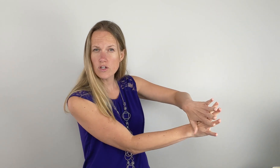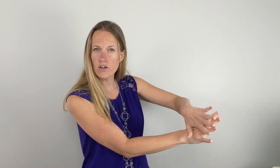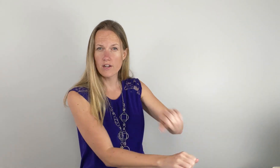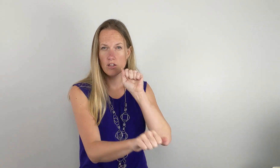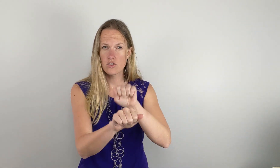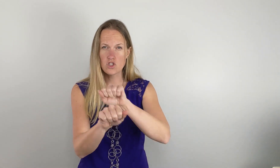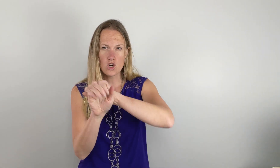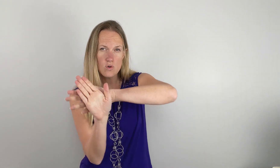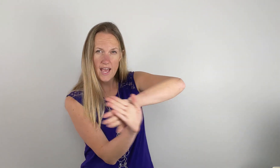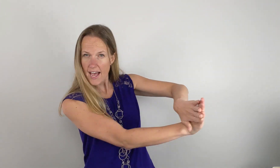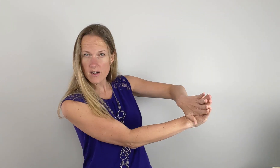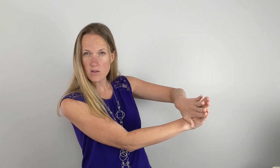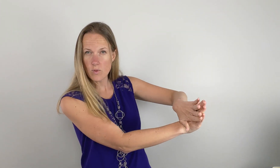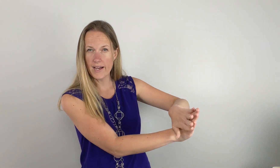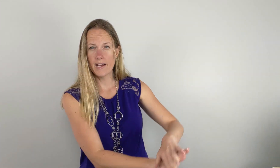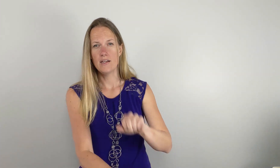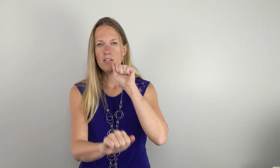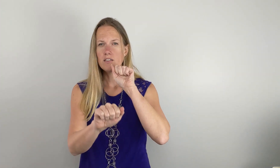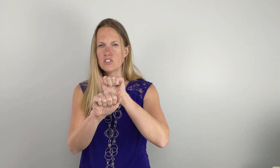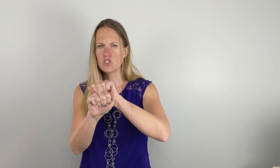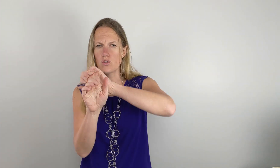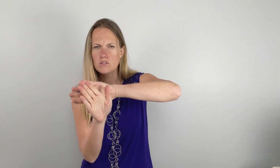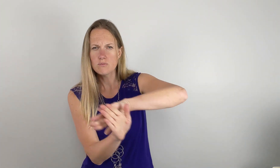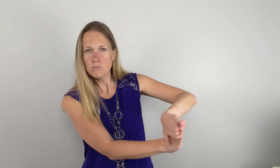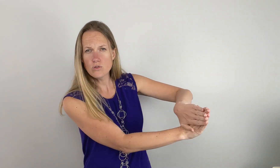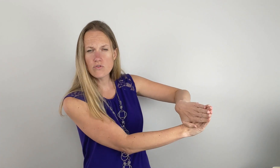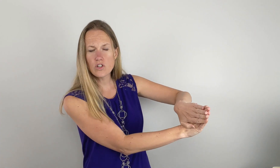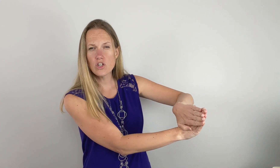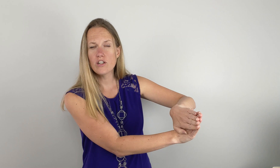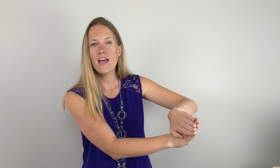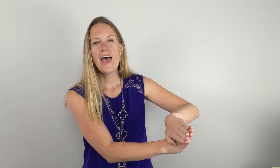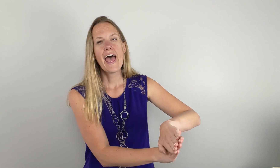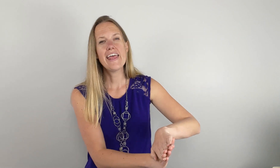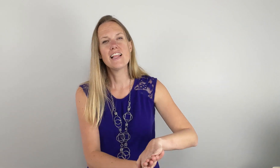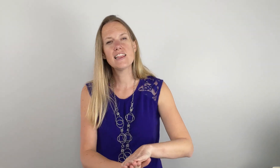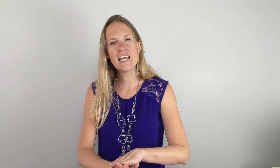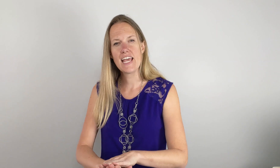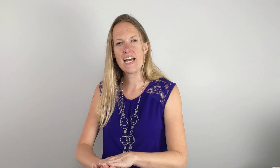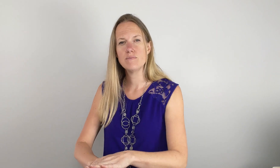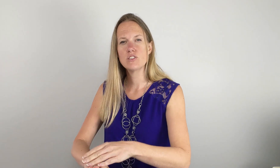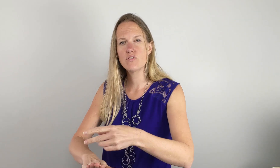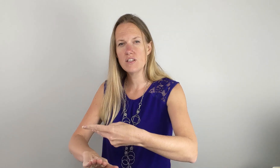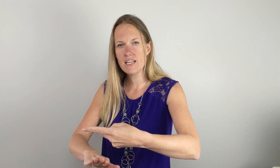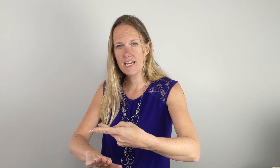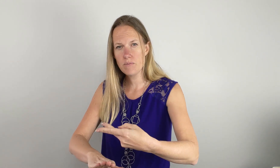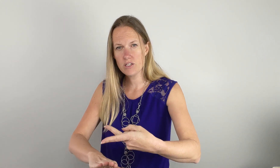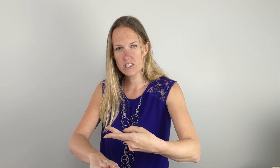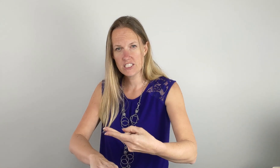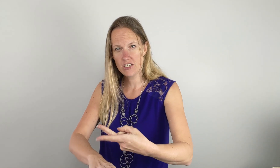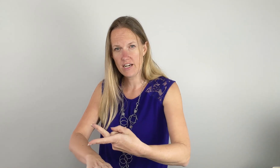good. Stone out of the way. The stone was moved for good. And the lamb. So for lamb you're shearing.